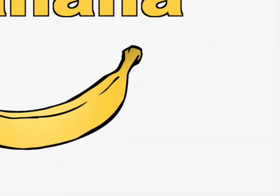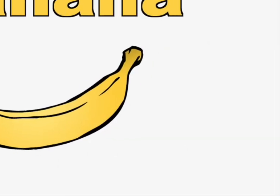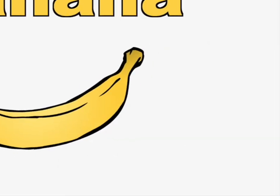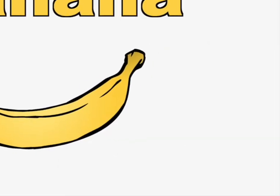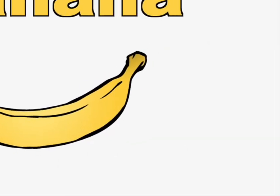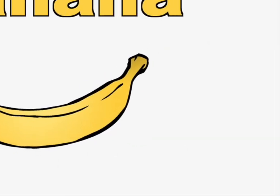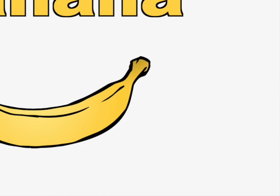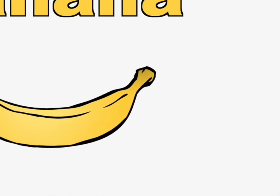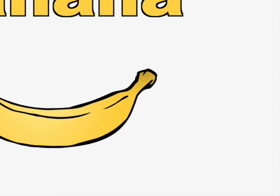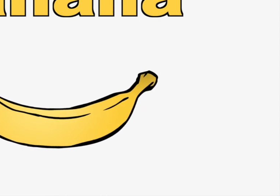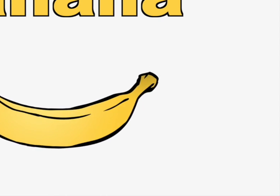Banana.